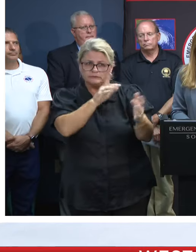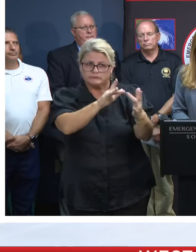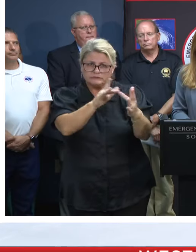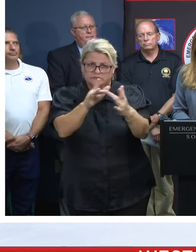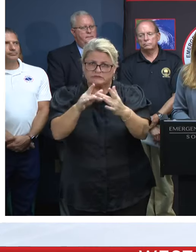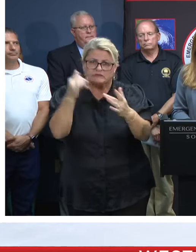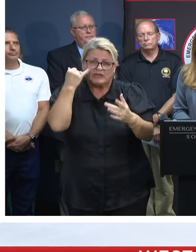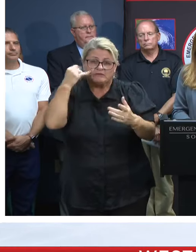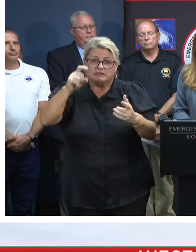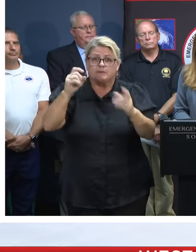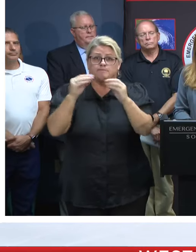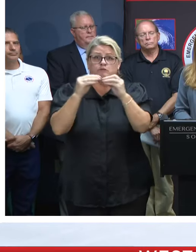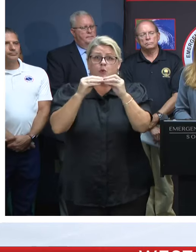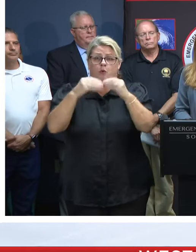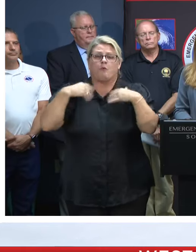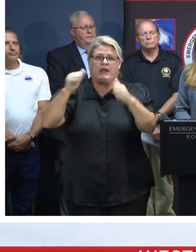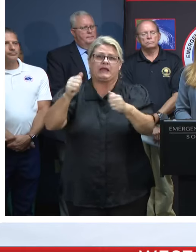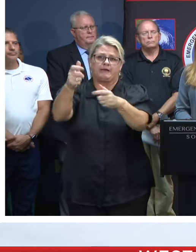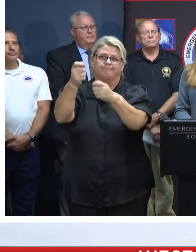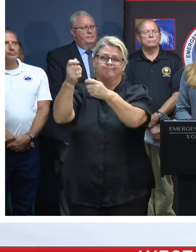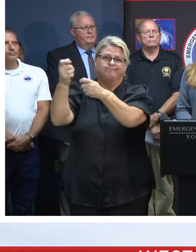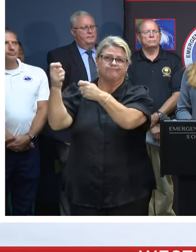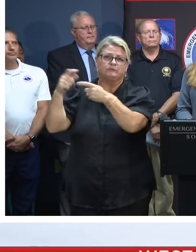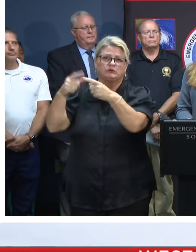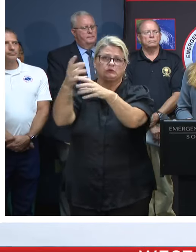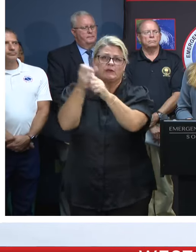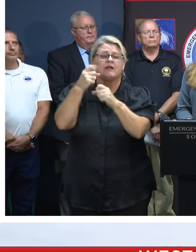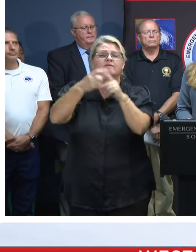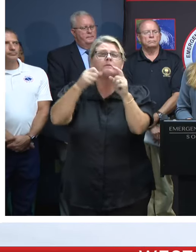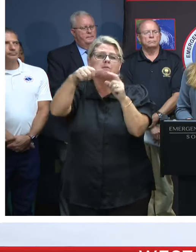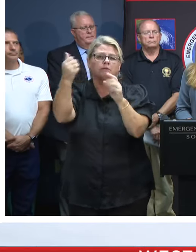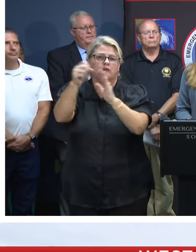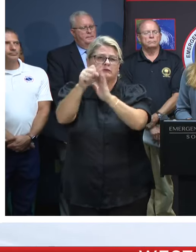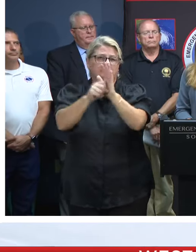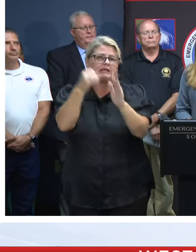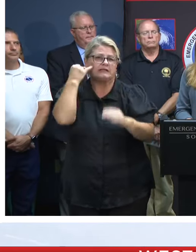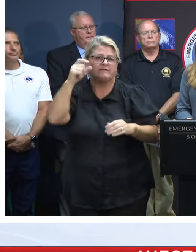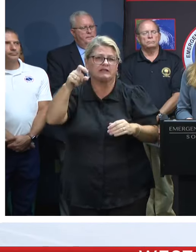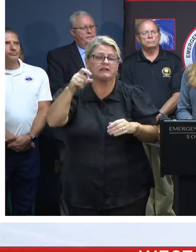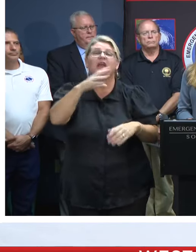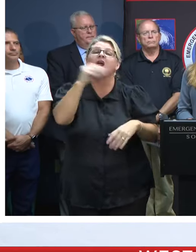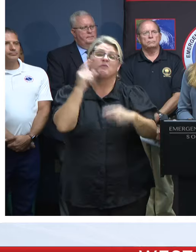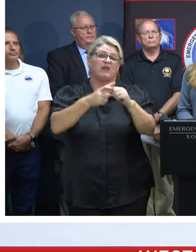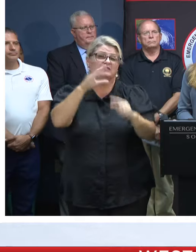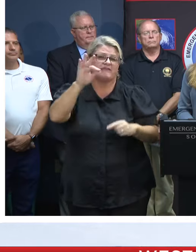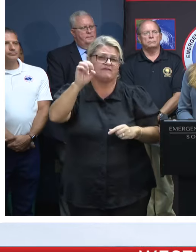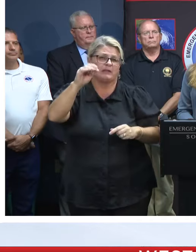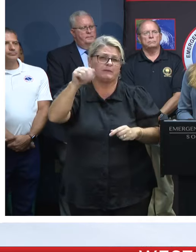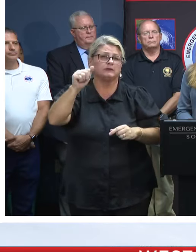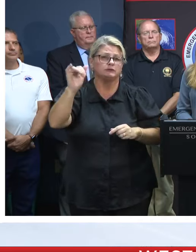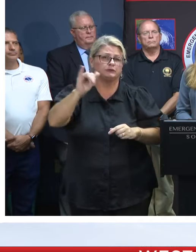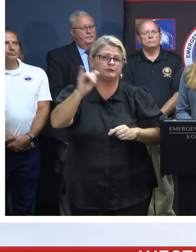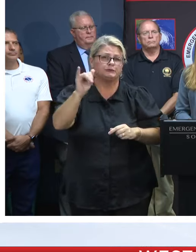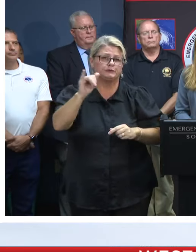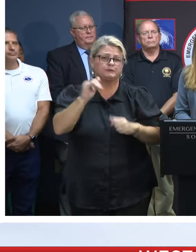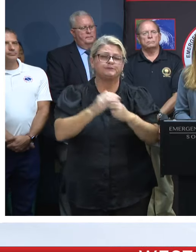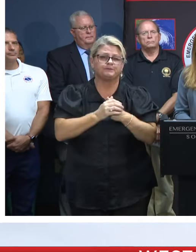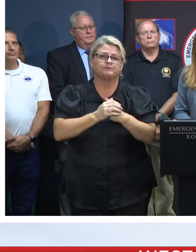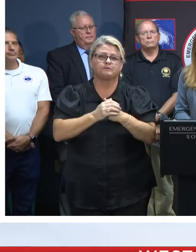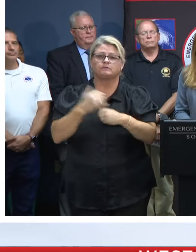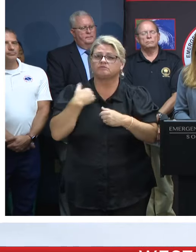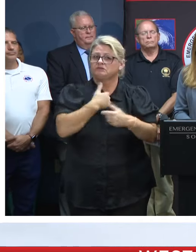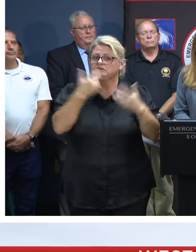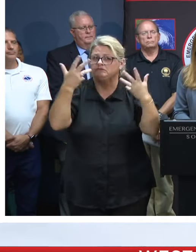many other resources as we may need from other states and from FEMA. So to that effect, we have already